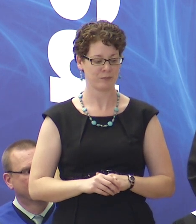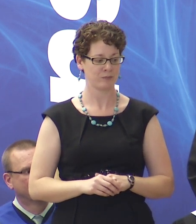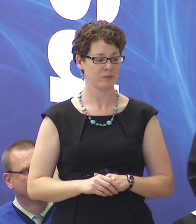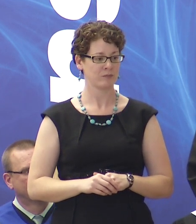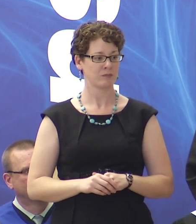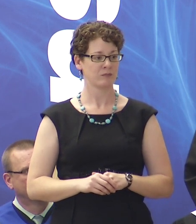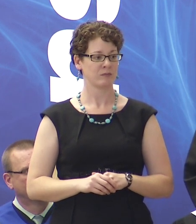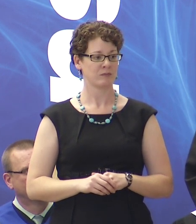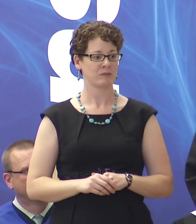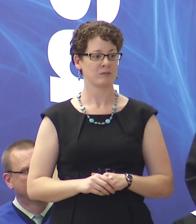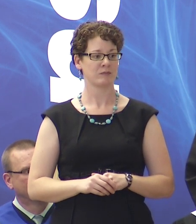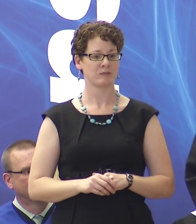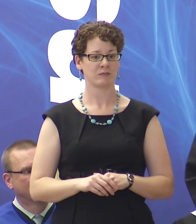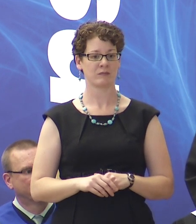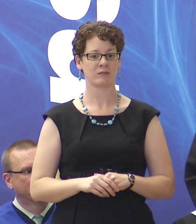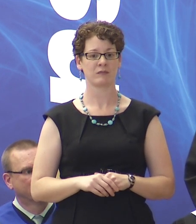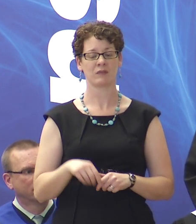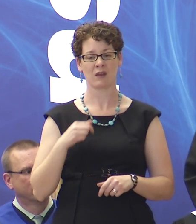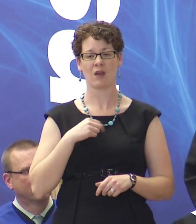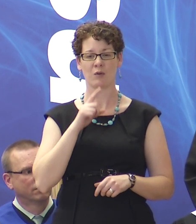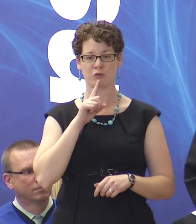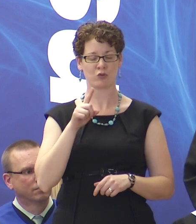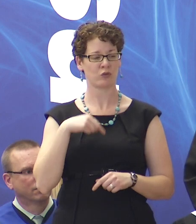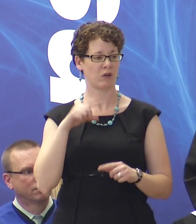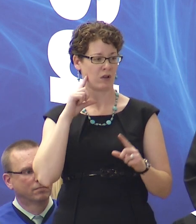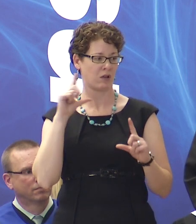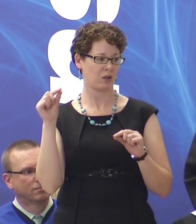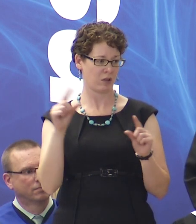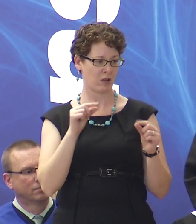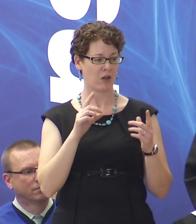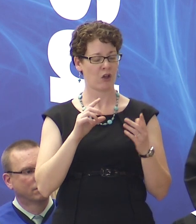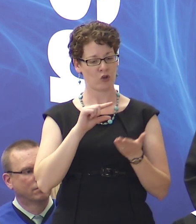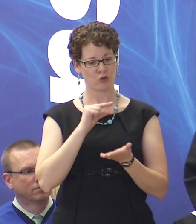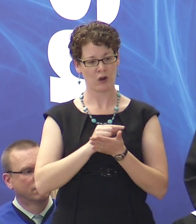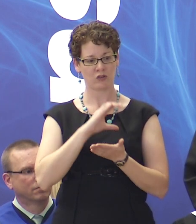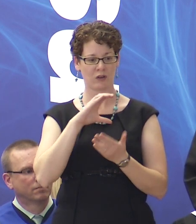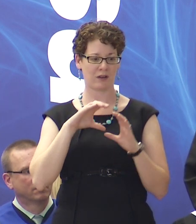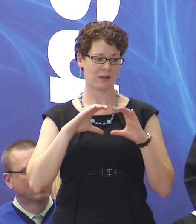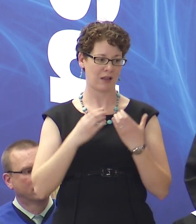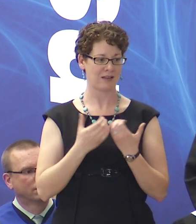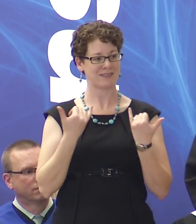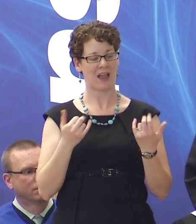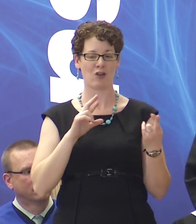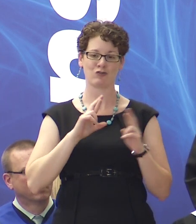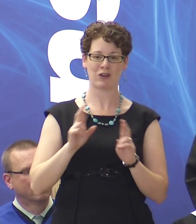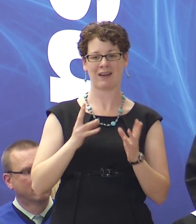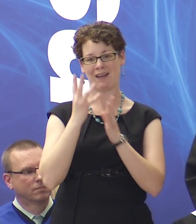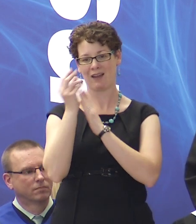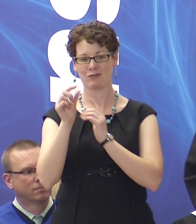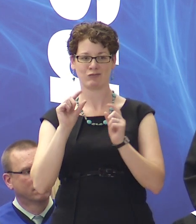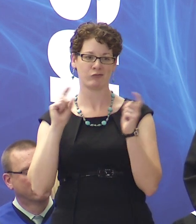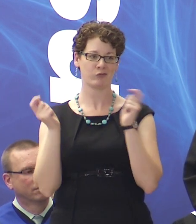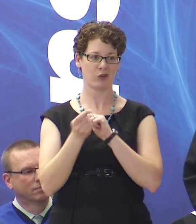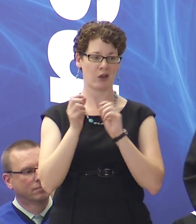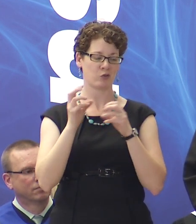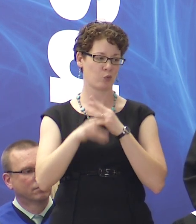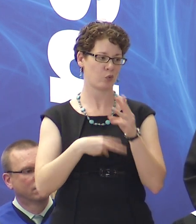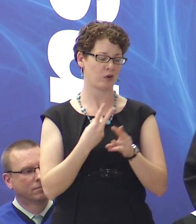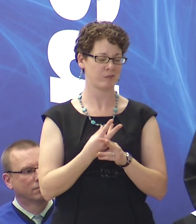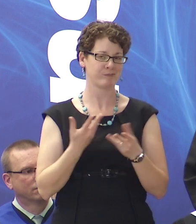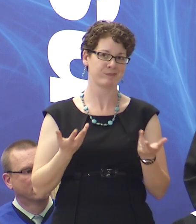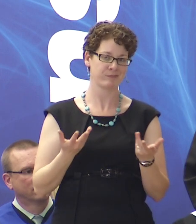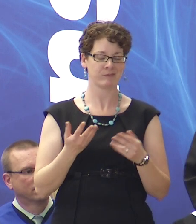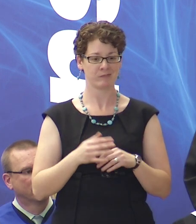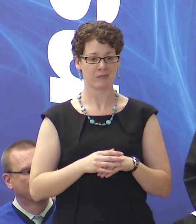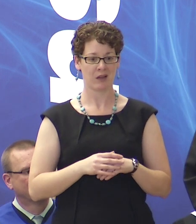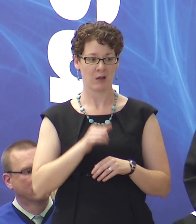I'm sure you've all heard the cliches from graduating classes about how now you're ready to, quote, change the world. I'm not really sure